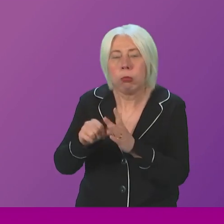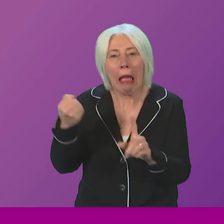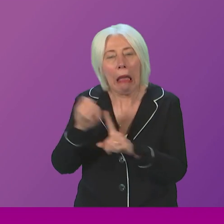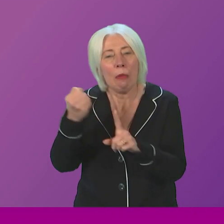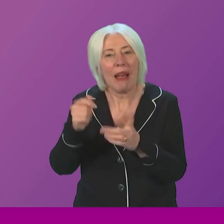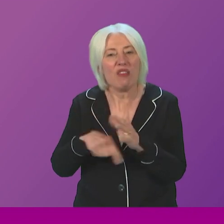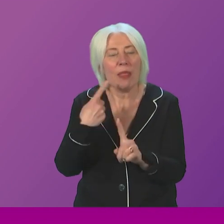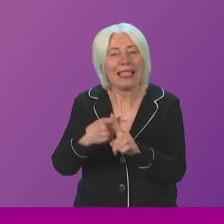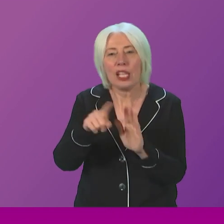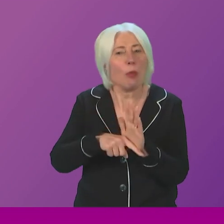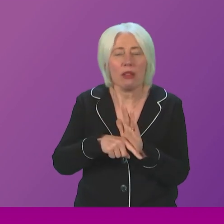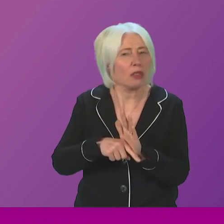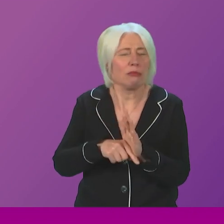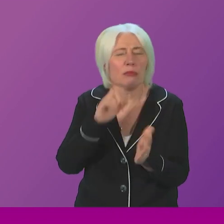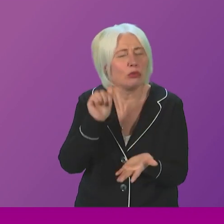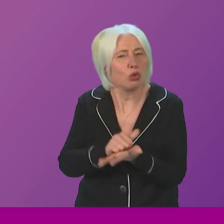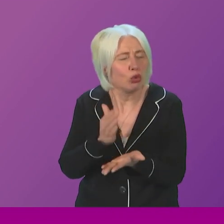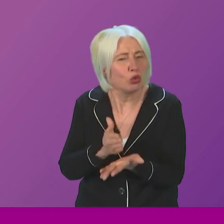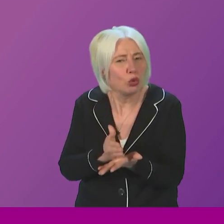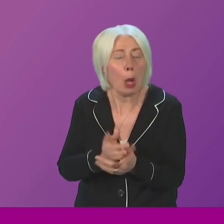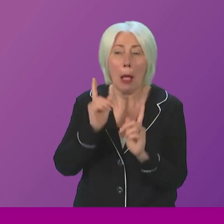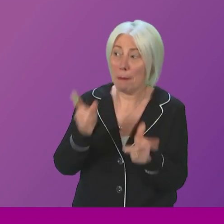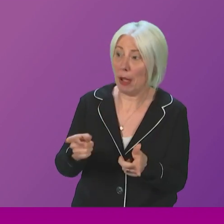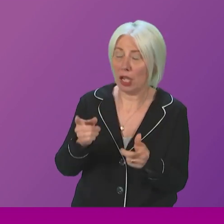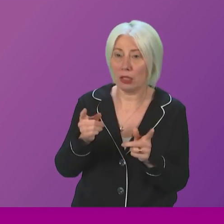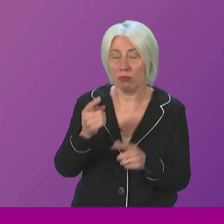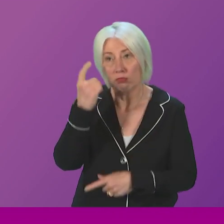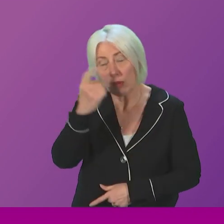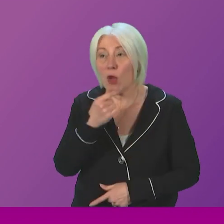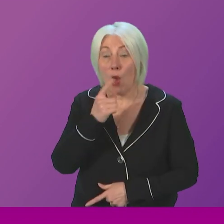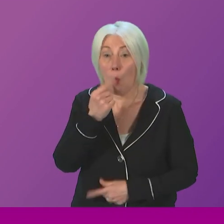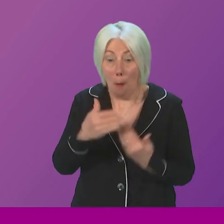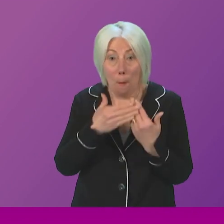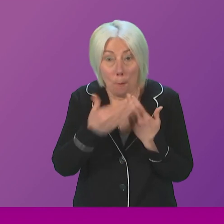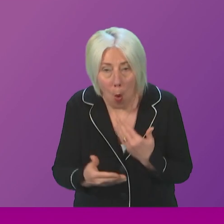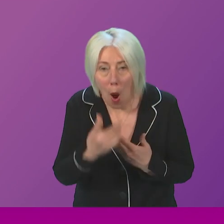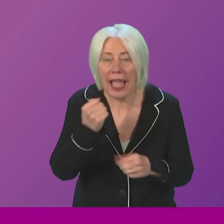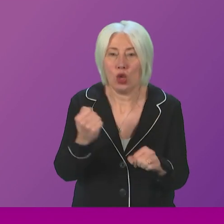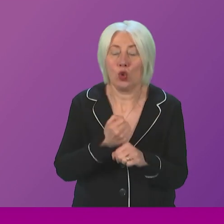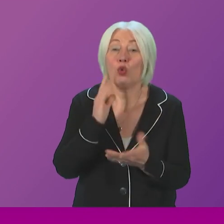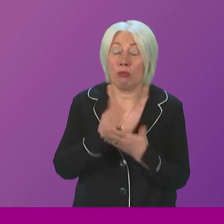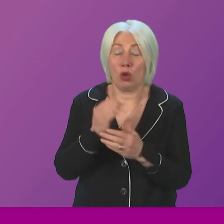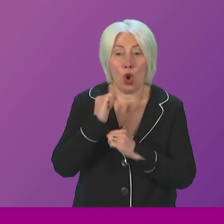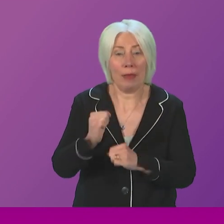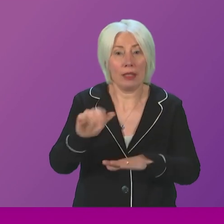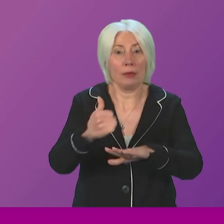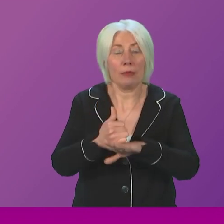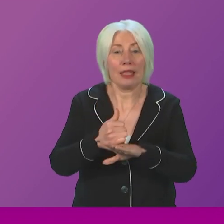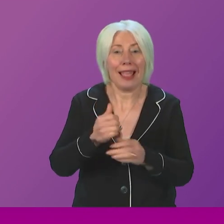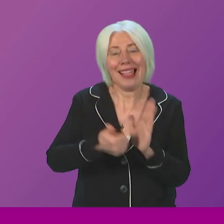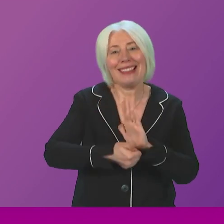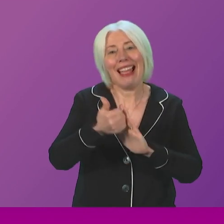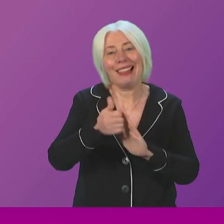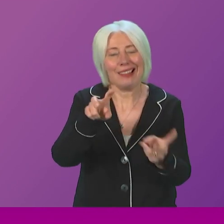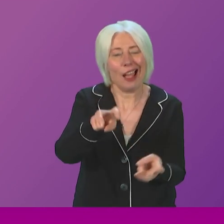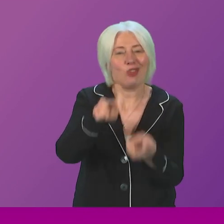our tax policy. But it's important to recognise what more we can do, which is why we are committed to establishing a talent attraction programme